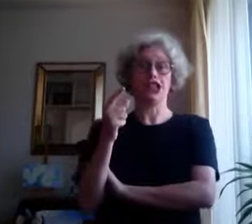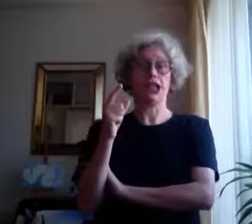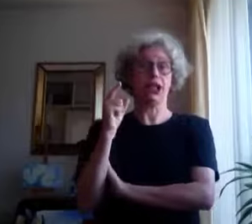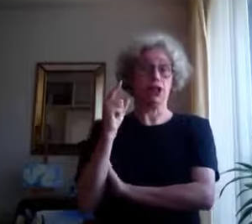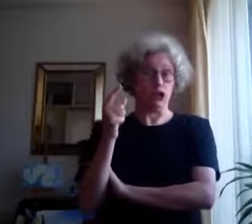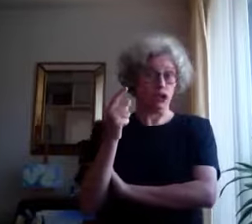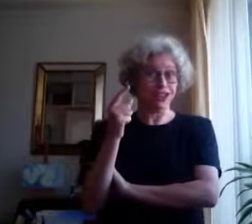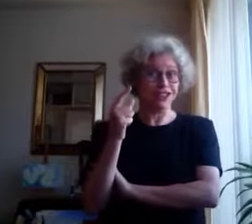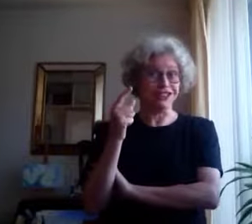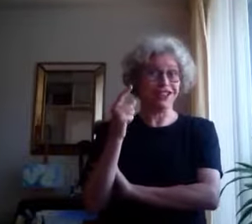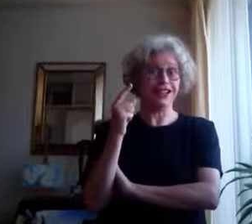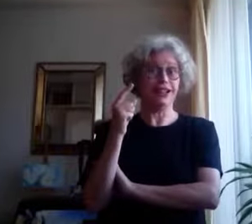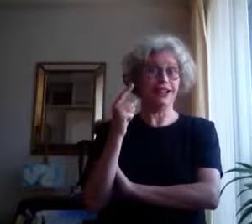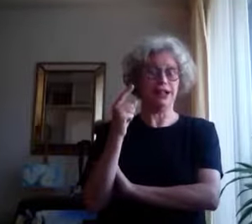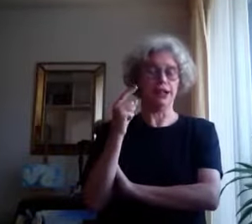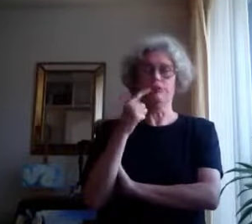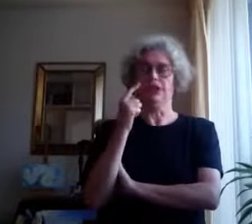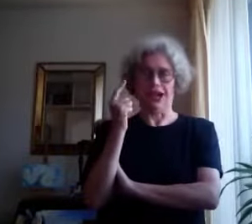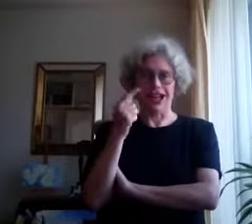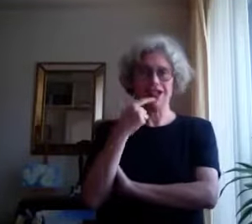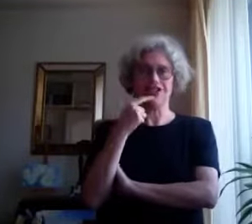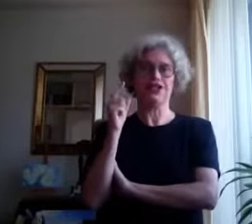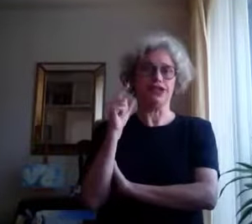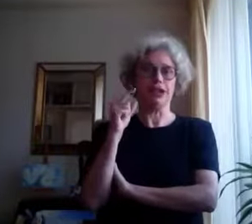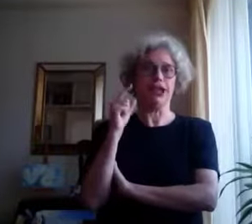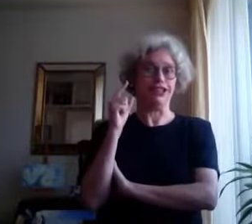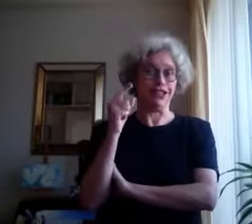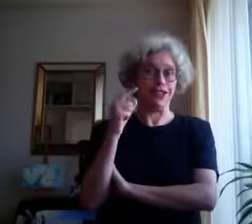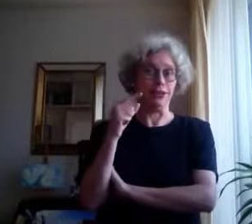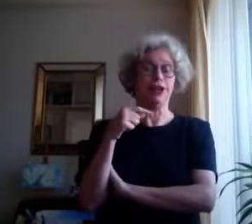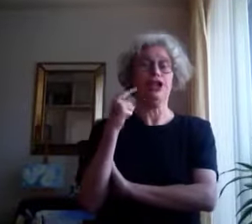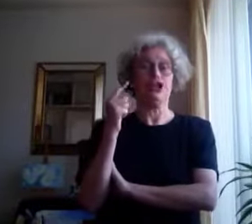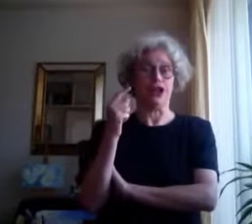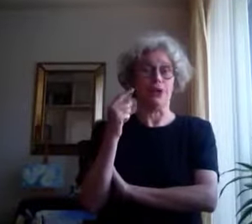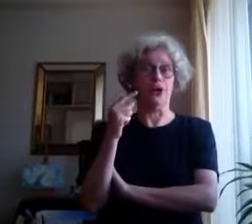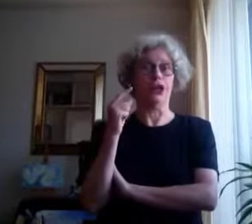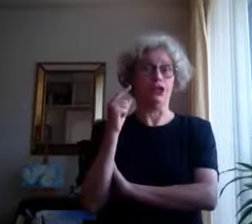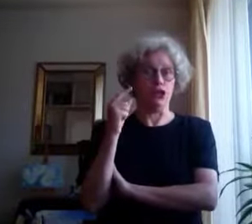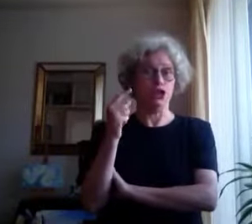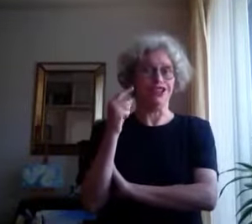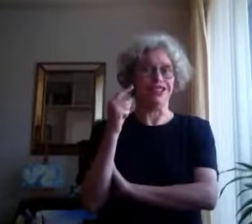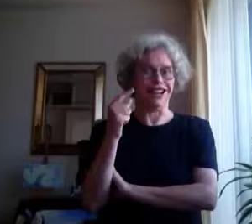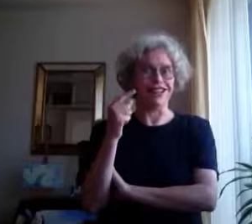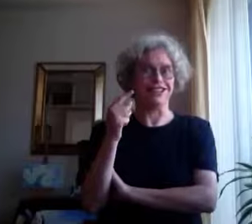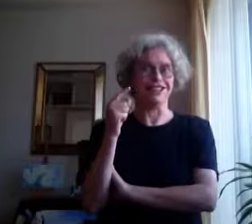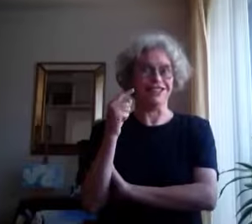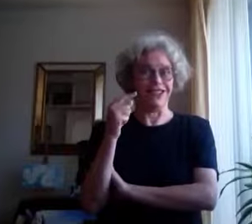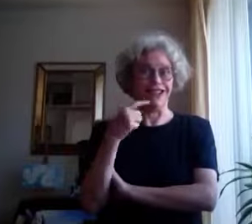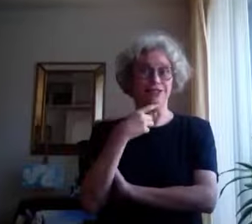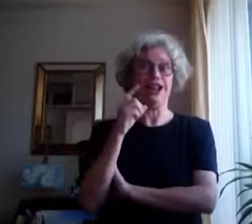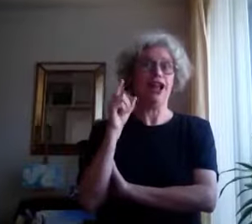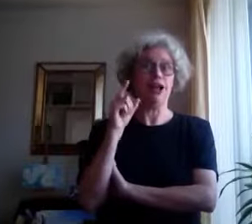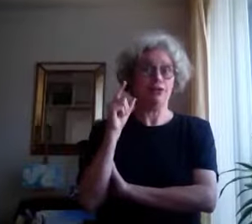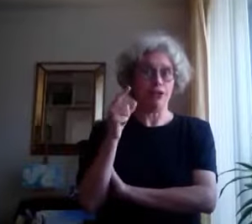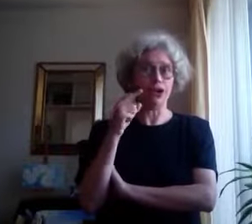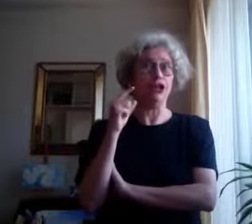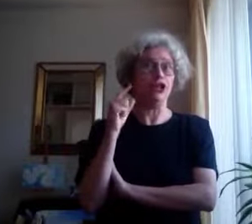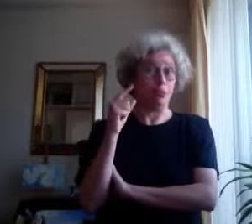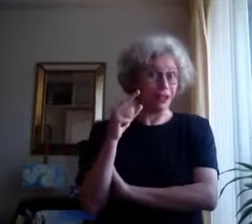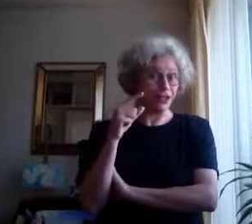Julian Lennon's channel. So, Julian Lennon's channel for the better